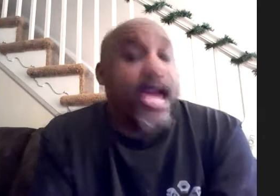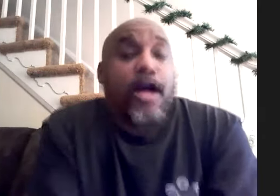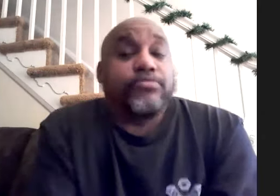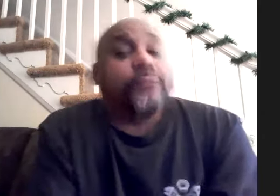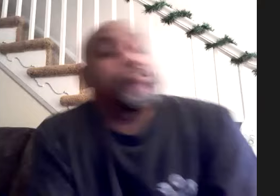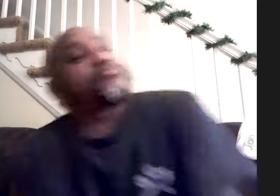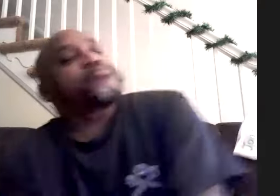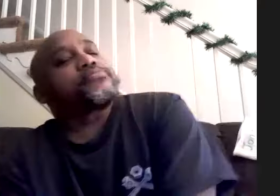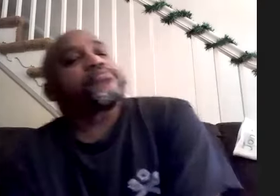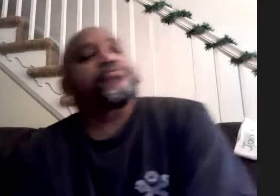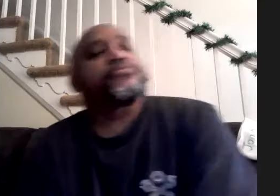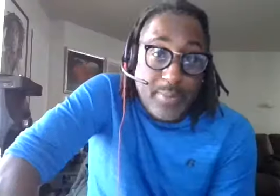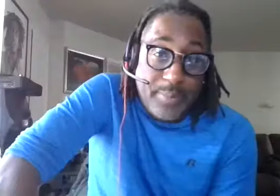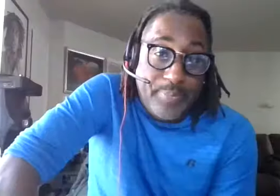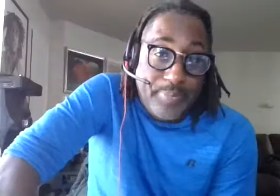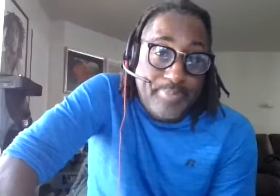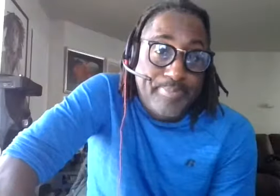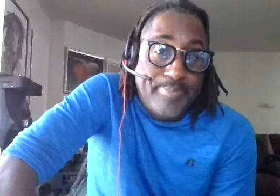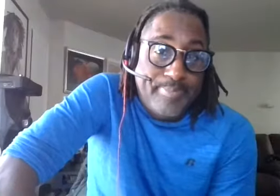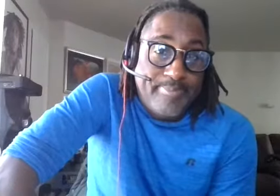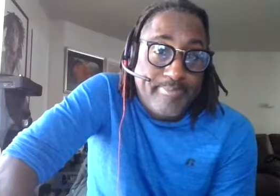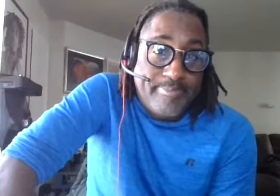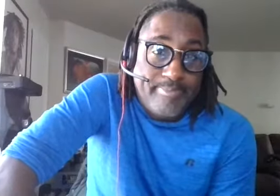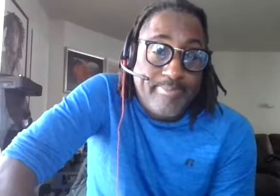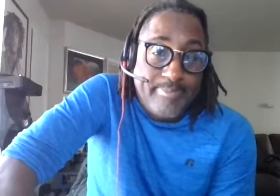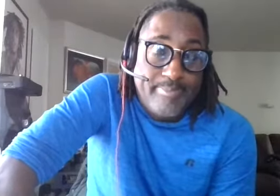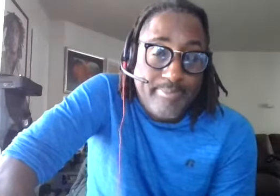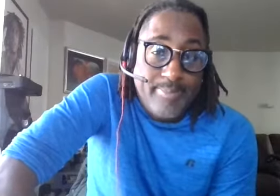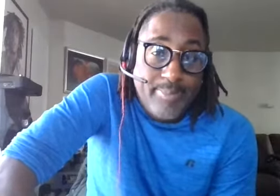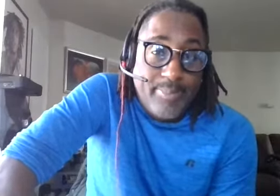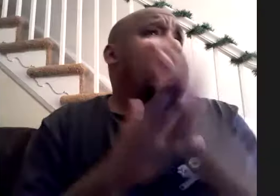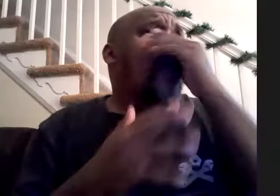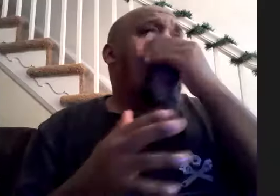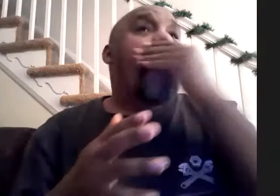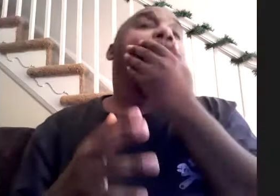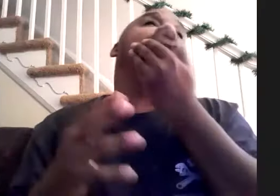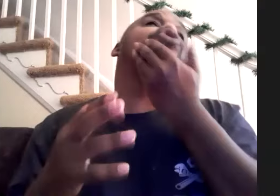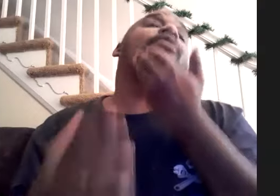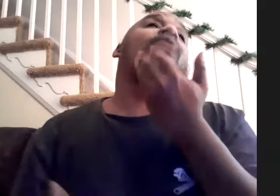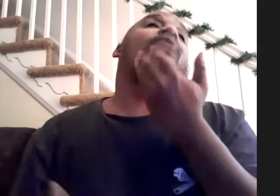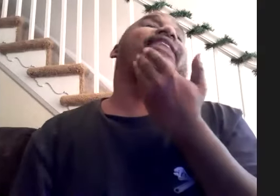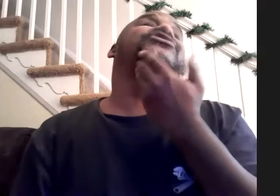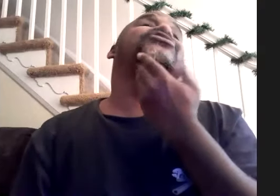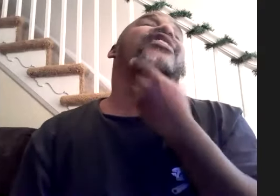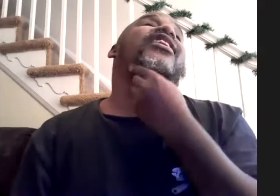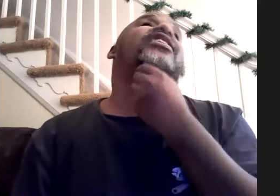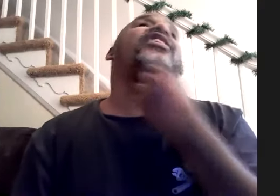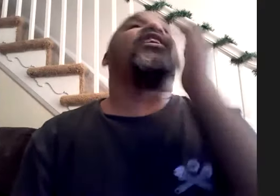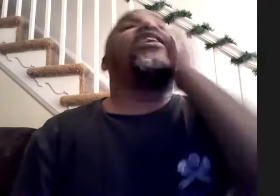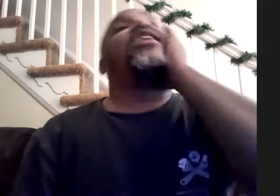wow yeah exactly so um drummer wise uh